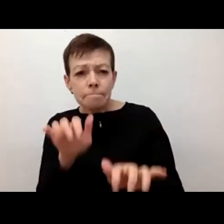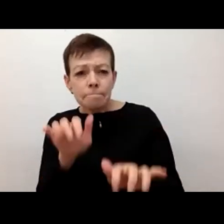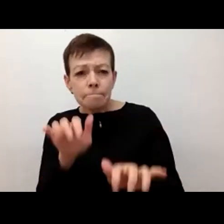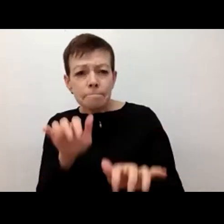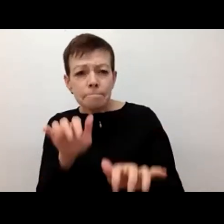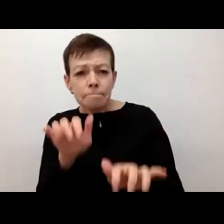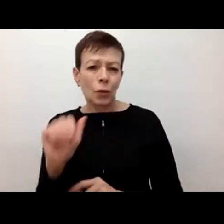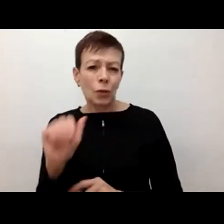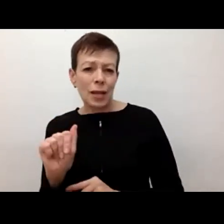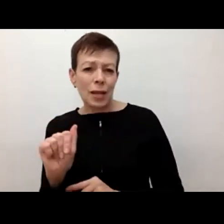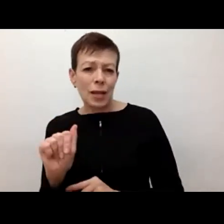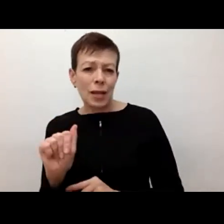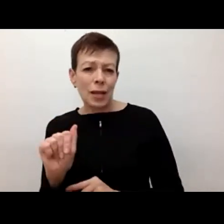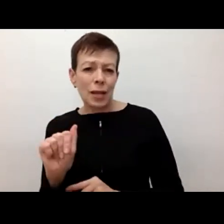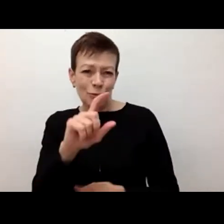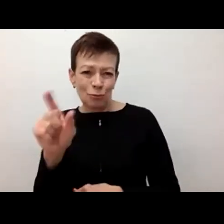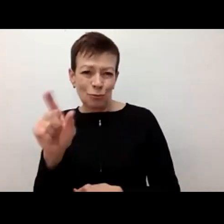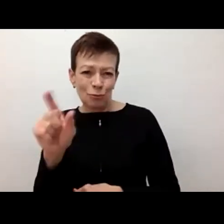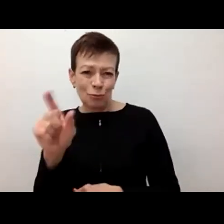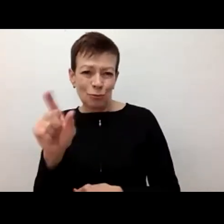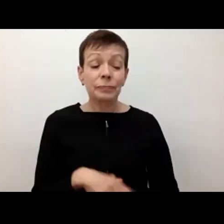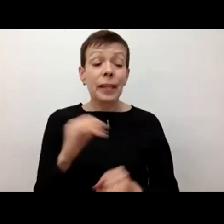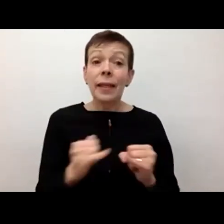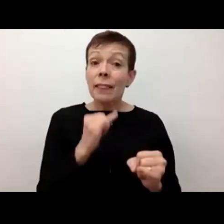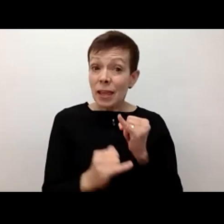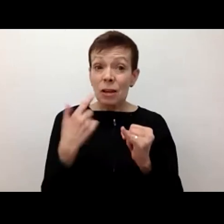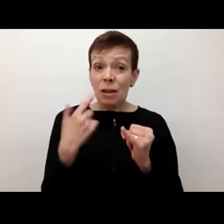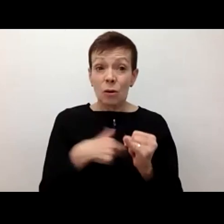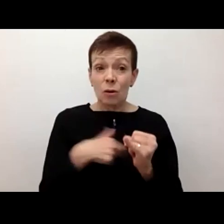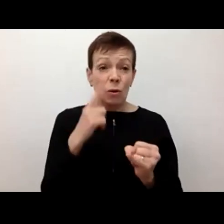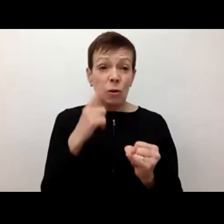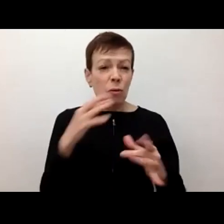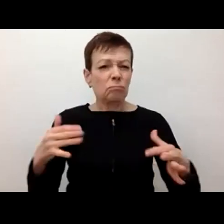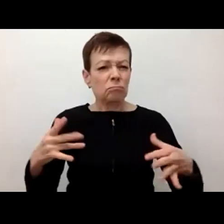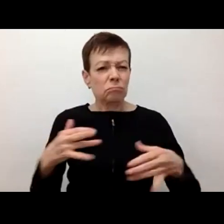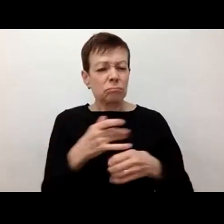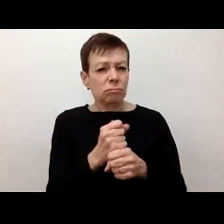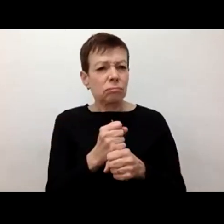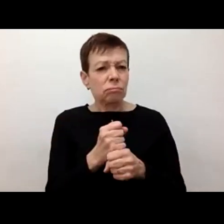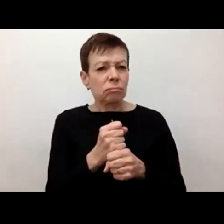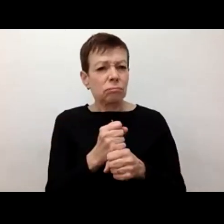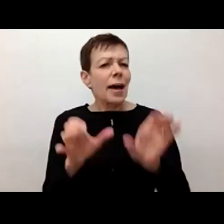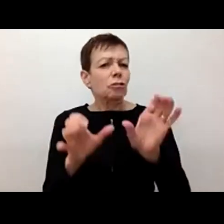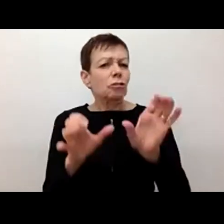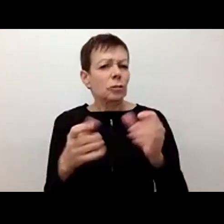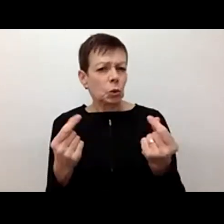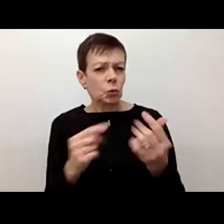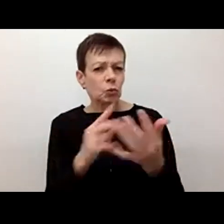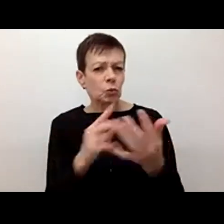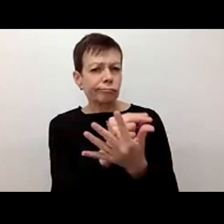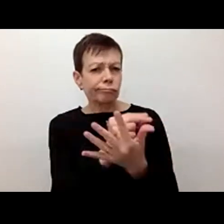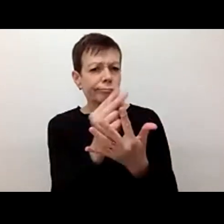We will end with a summary of next steps to take action facilitated by Victoria's strength policy advocate with faith communities at Human Rights Watch.